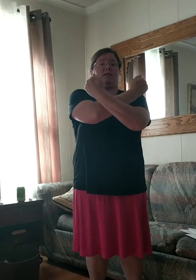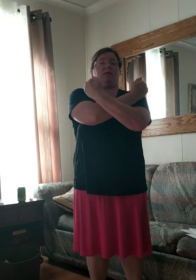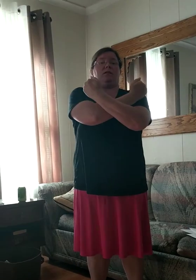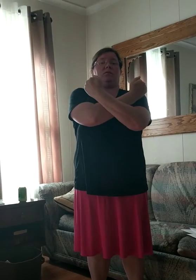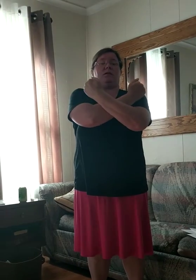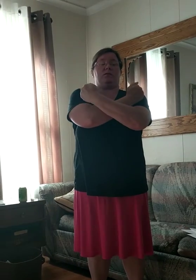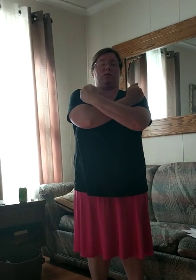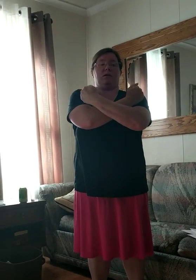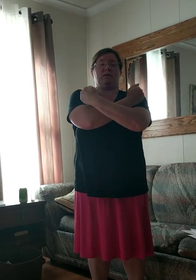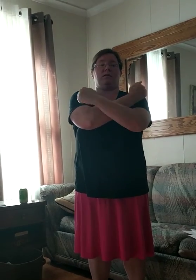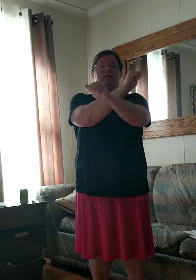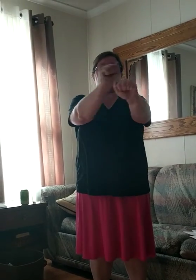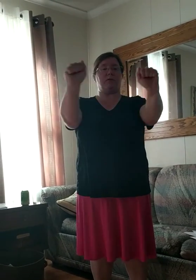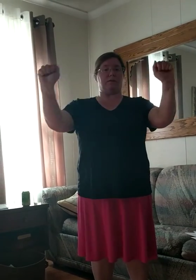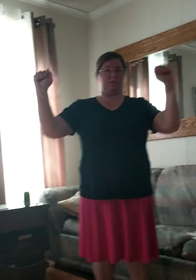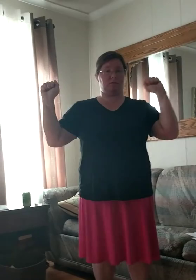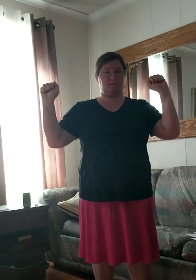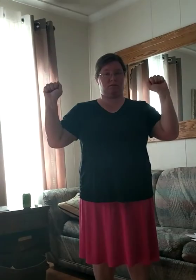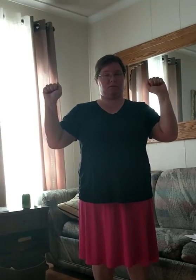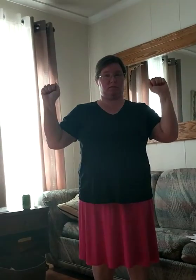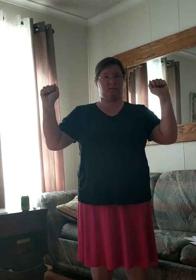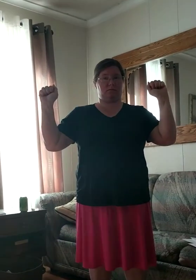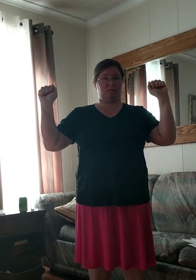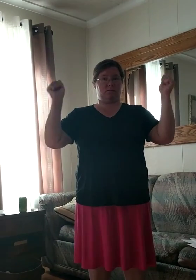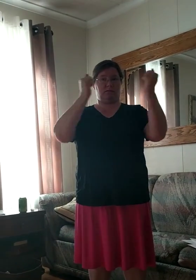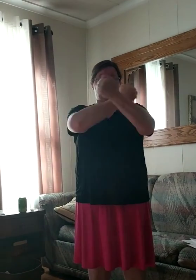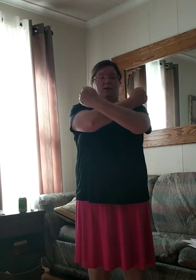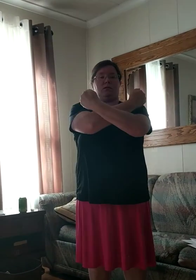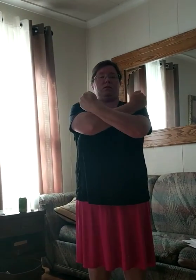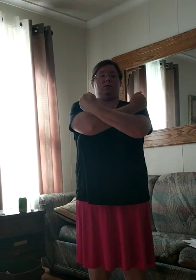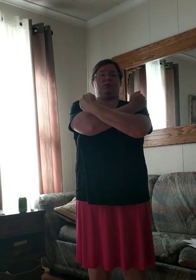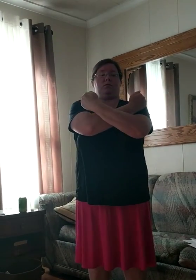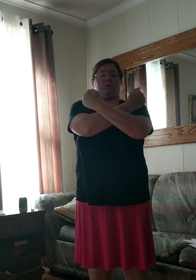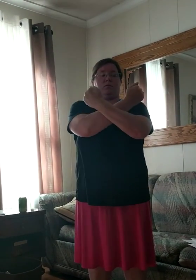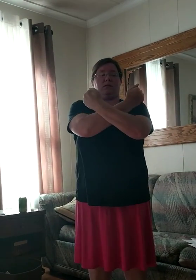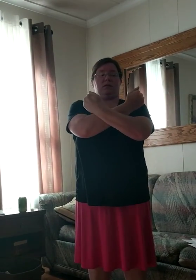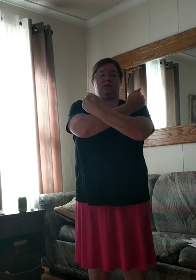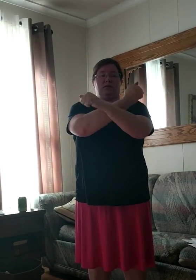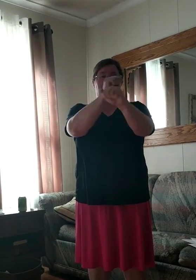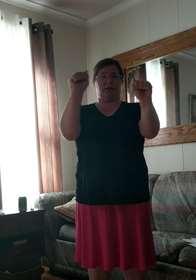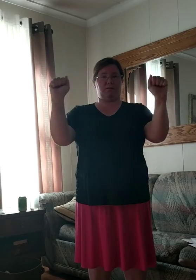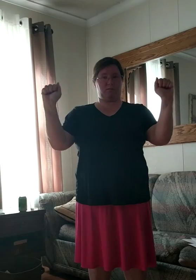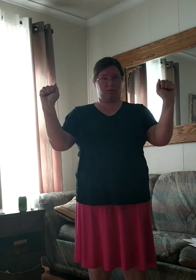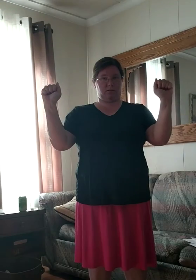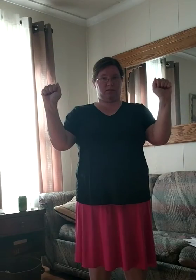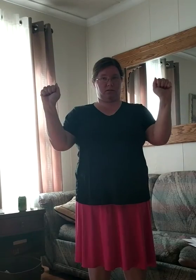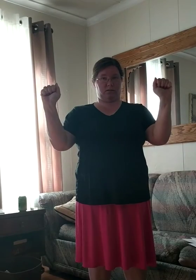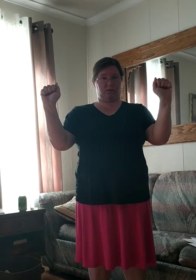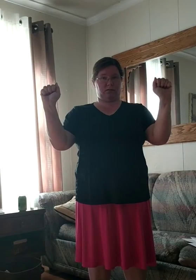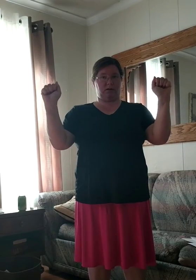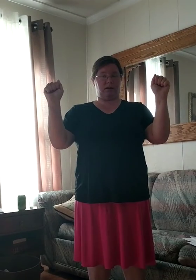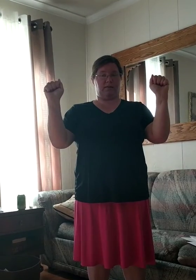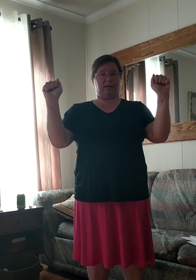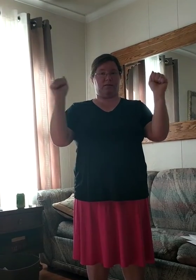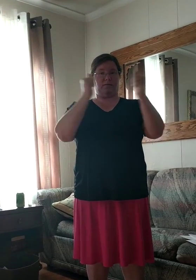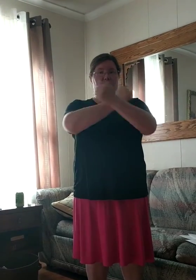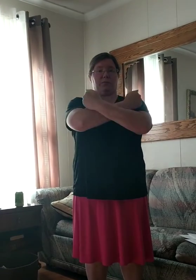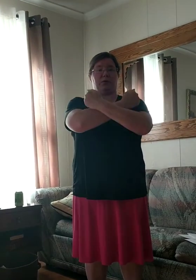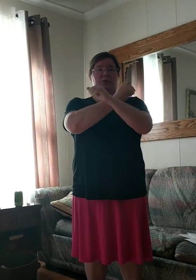We're going to cross it in front of us. So, save, and then for person,